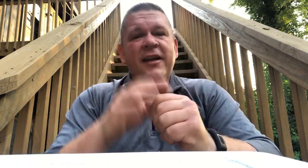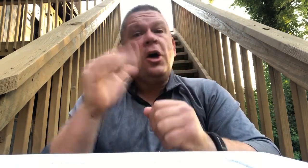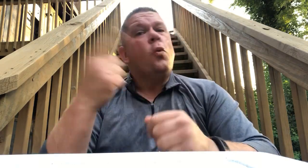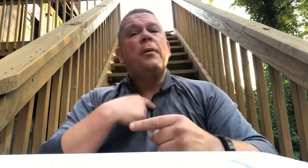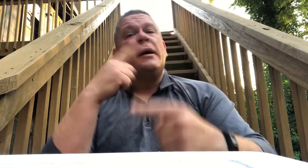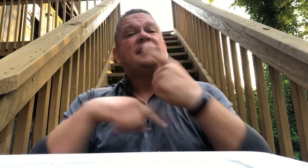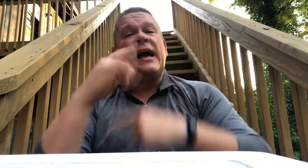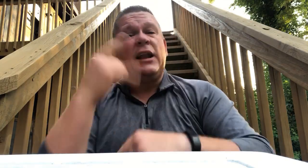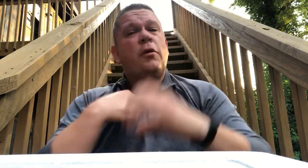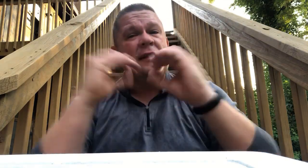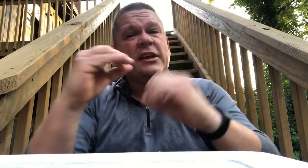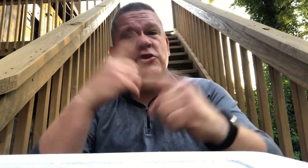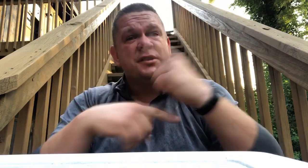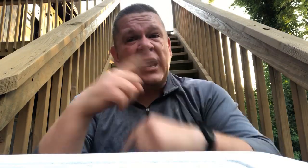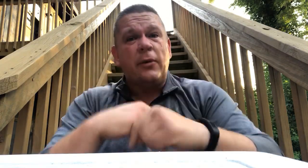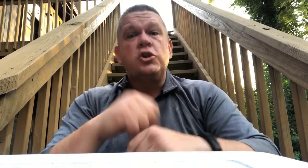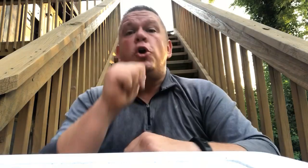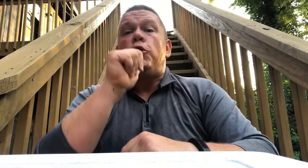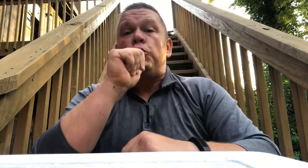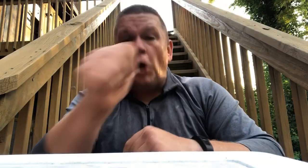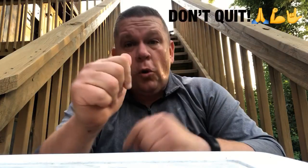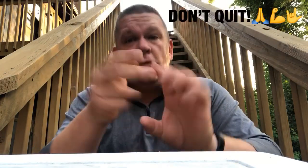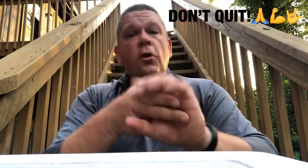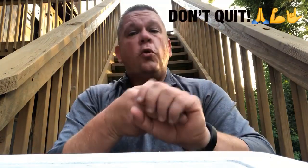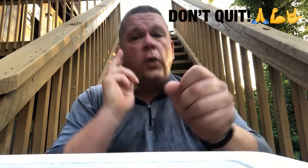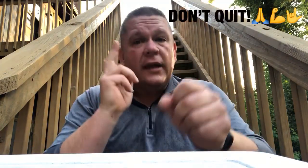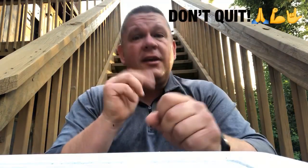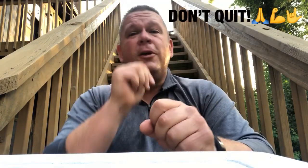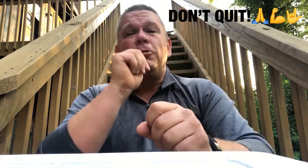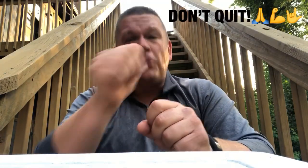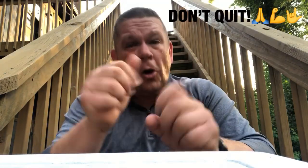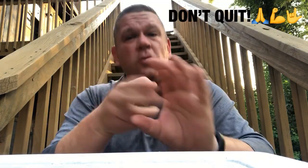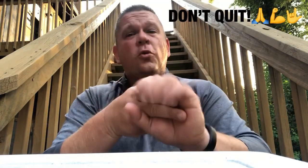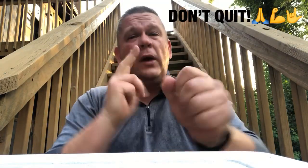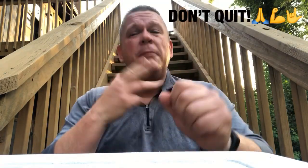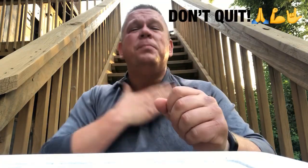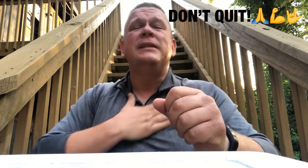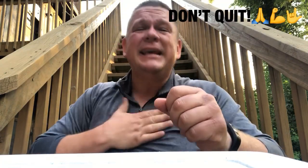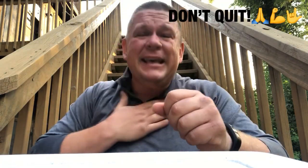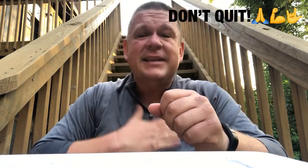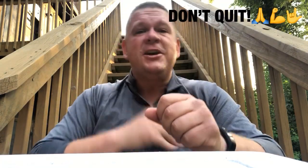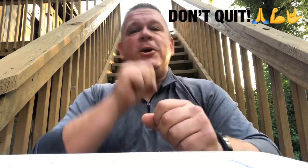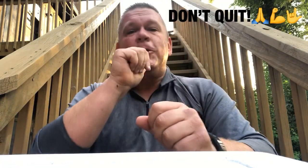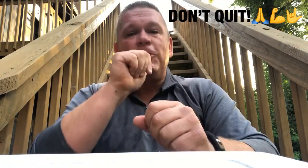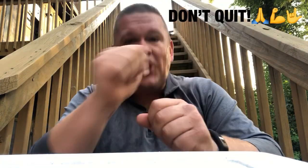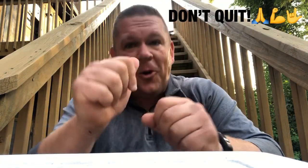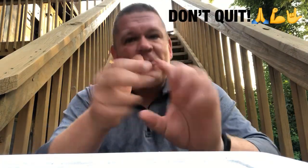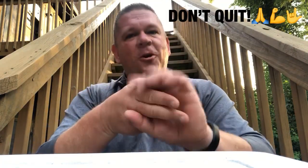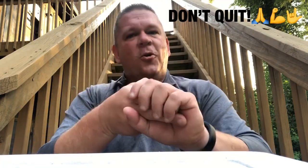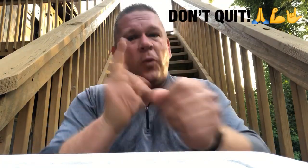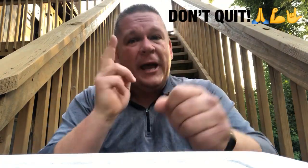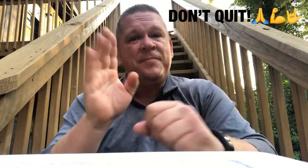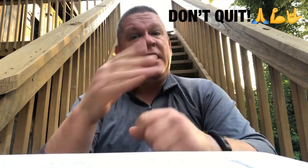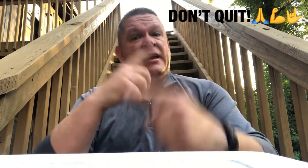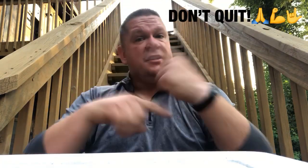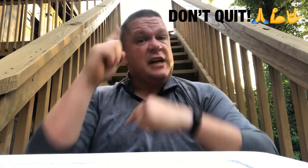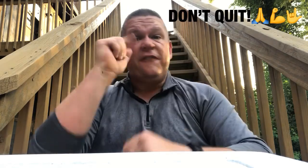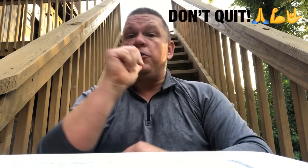what am i signing it what am i teaching sign language don't quit don't quit please don't quit the sign for